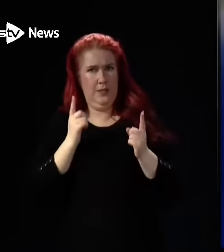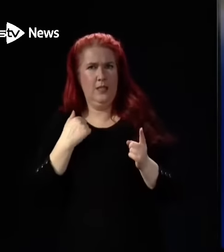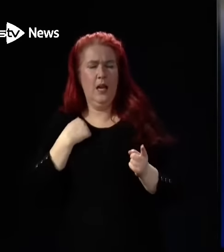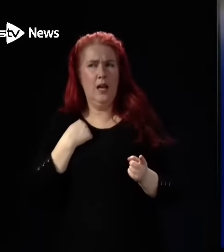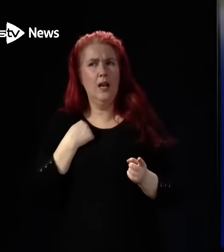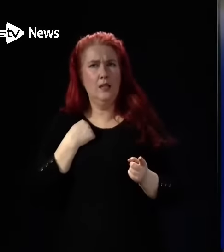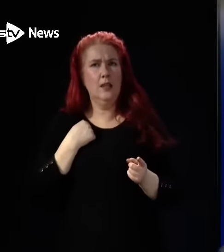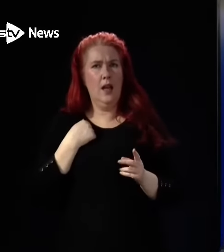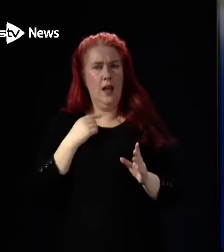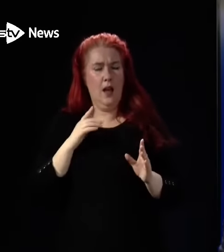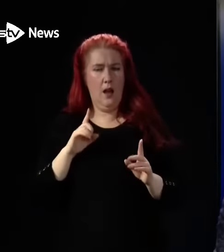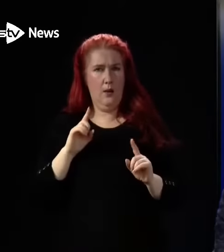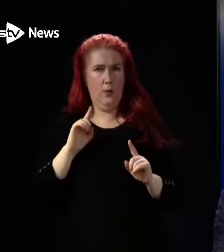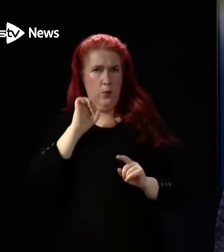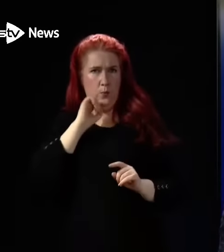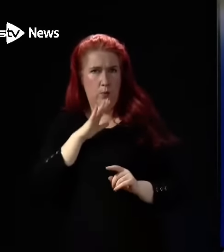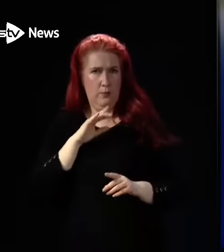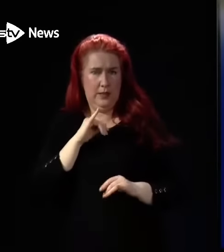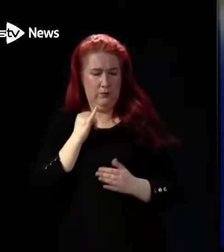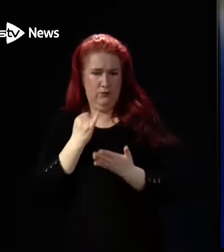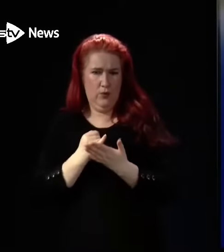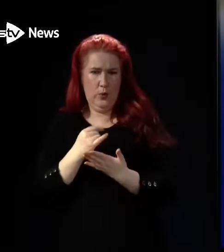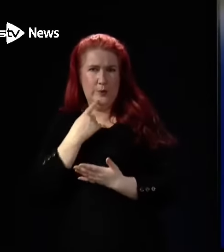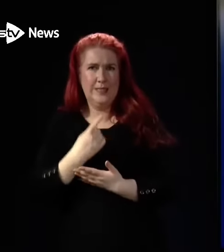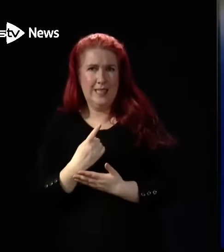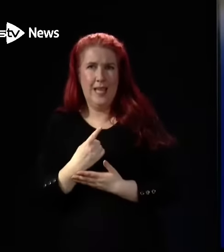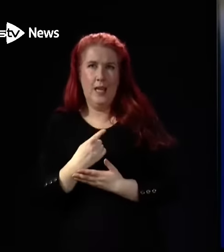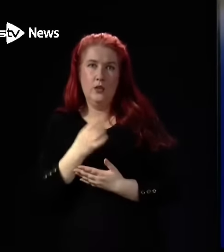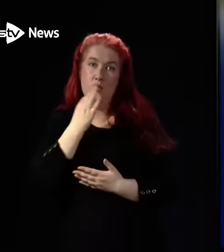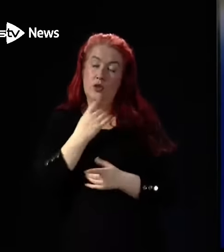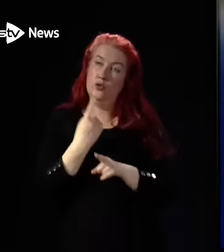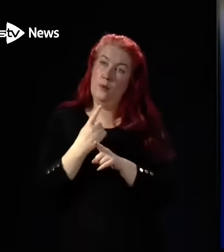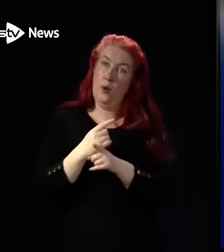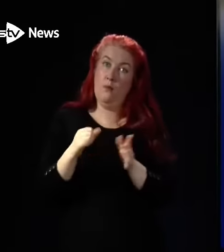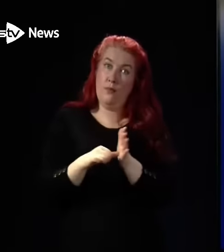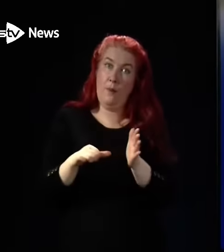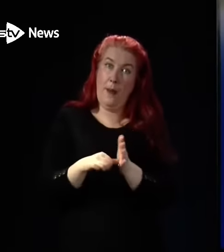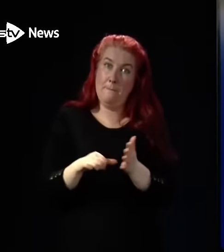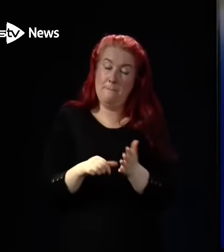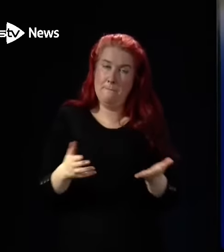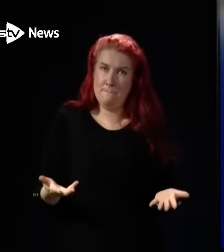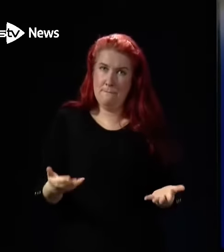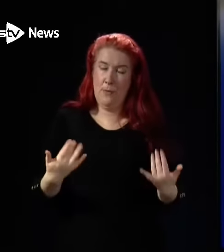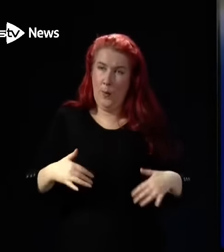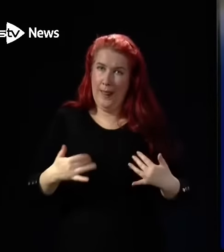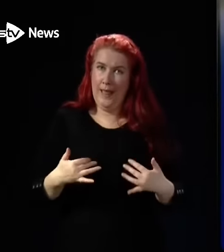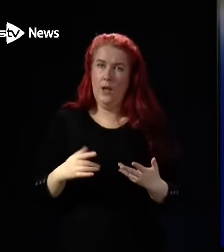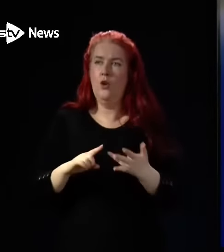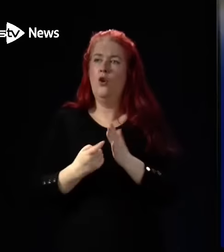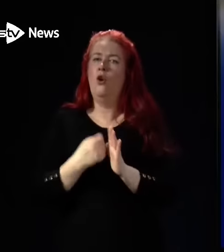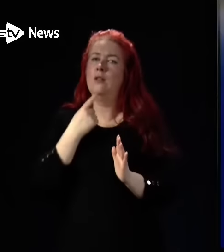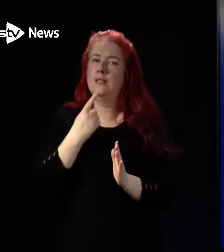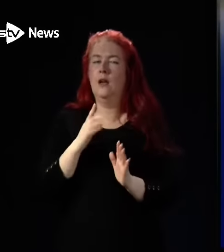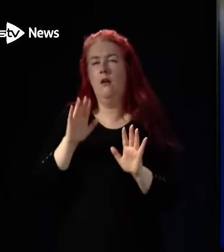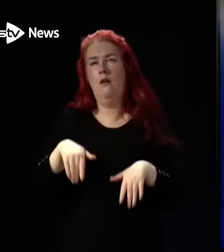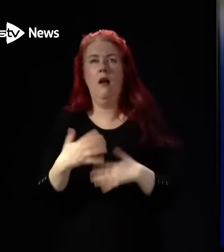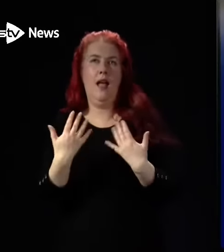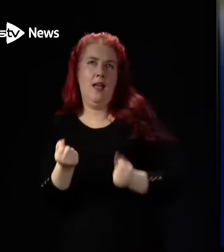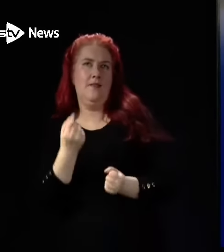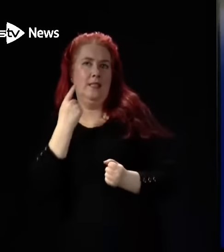dereliction of duty, to stand here and simply talk about the problem, or to suggest that there are easy